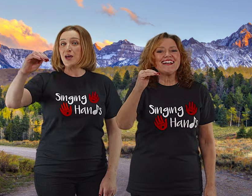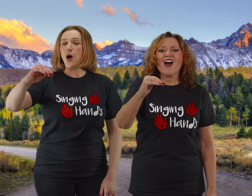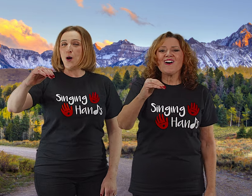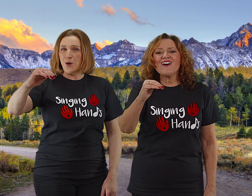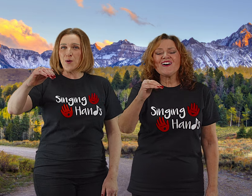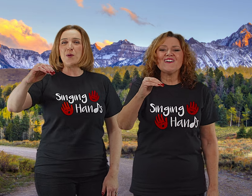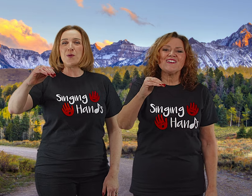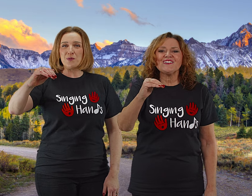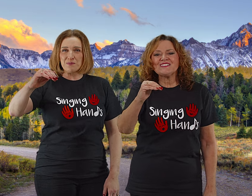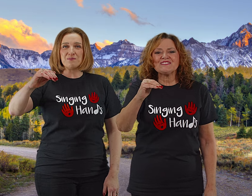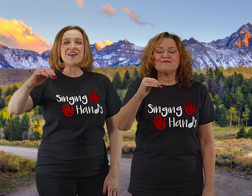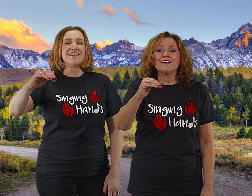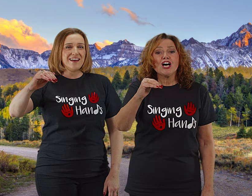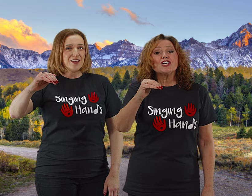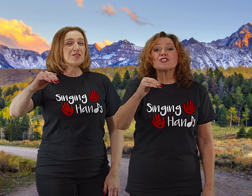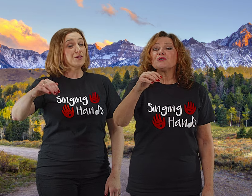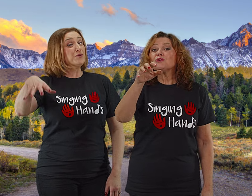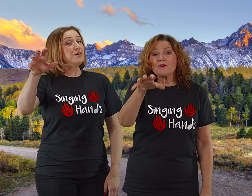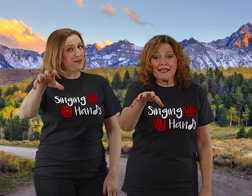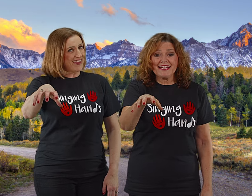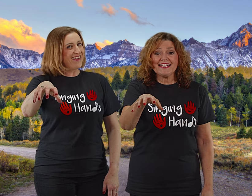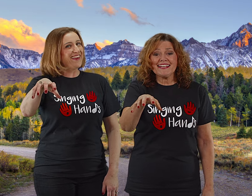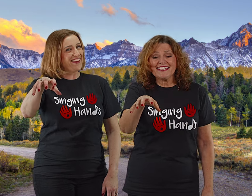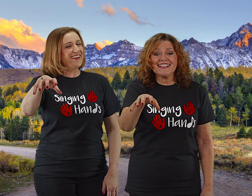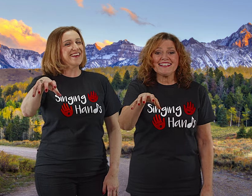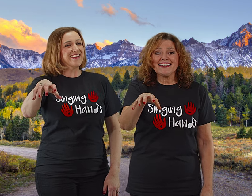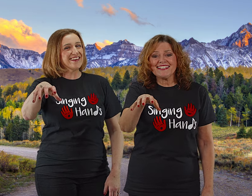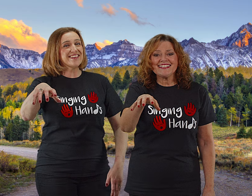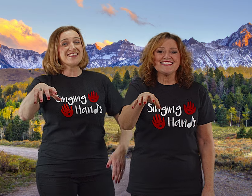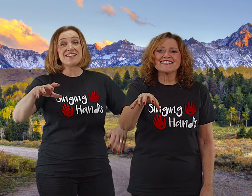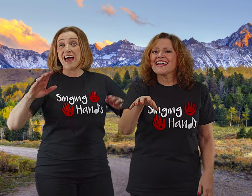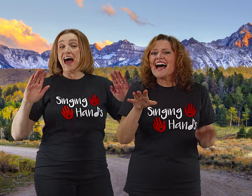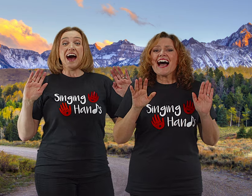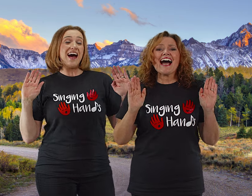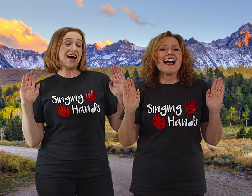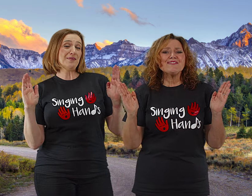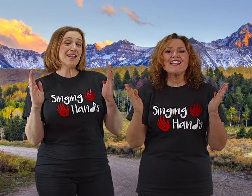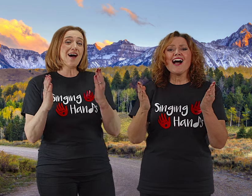home, to the place I belong,